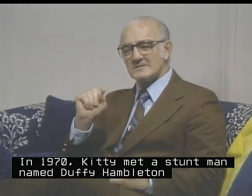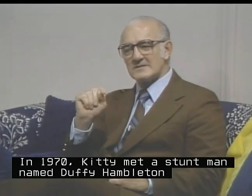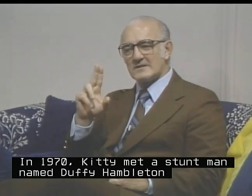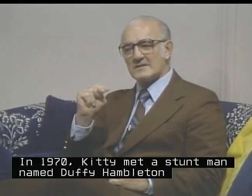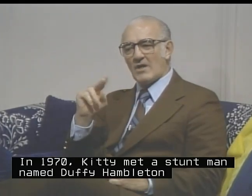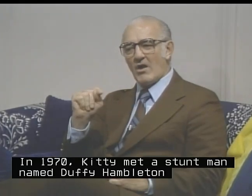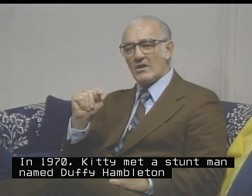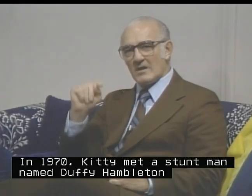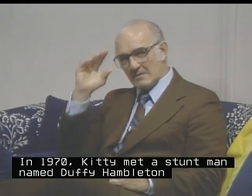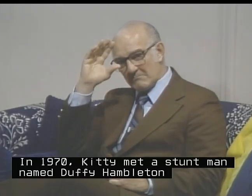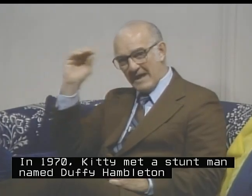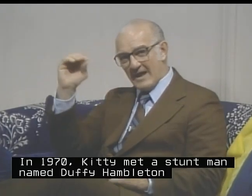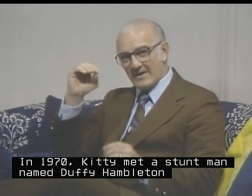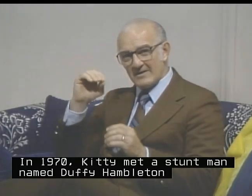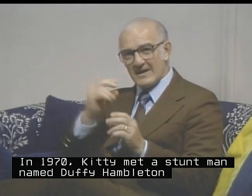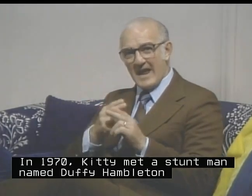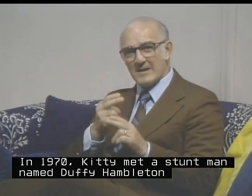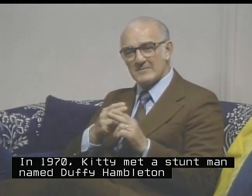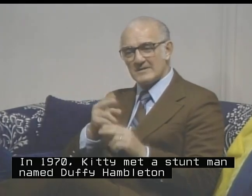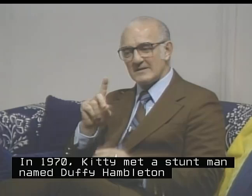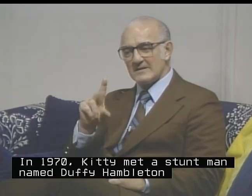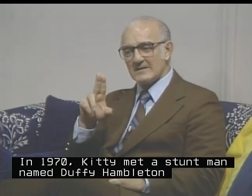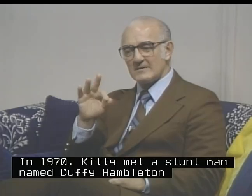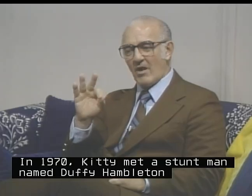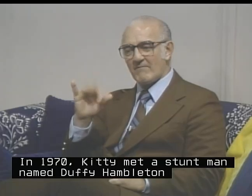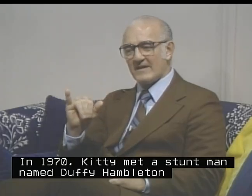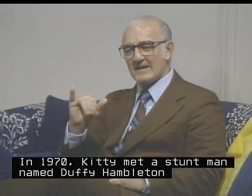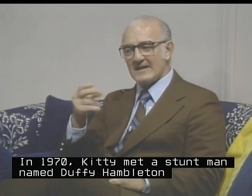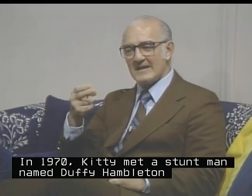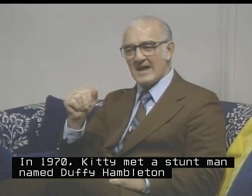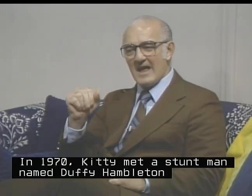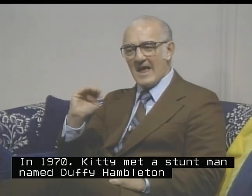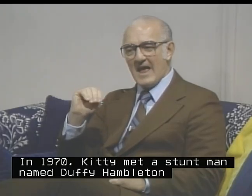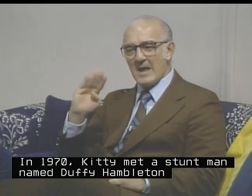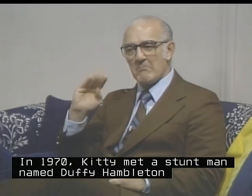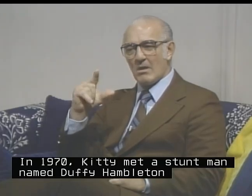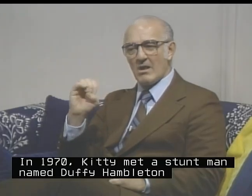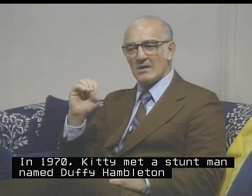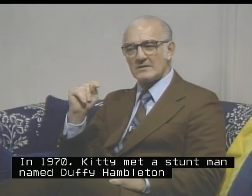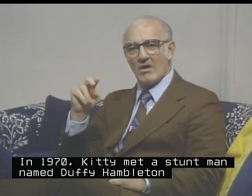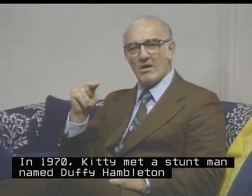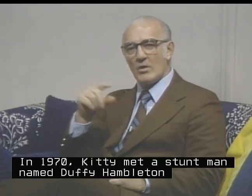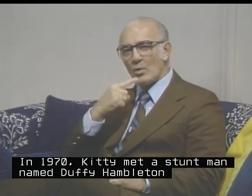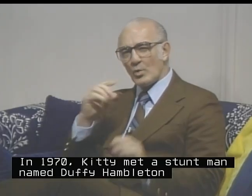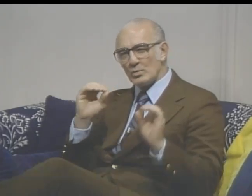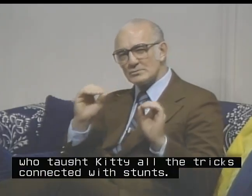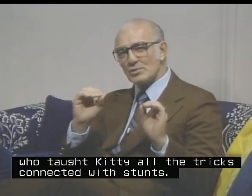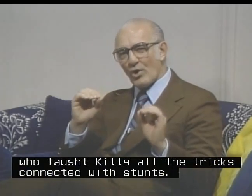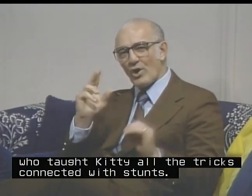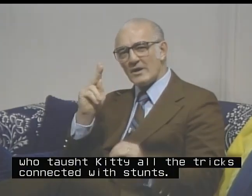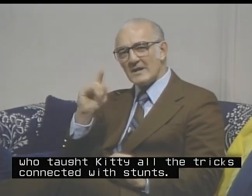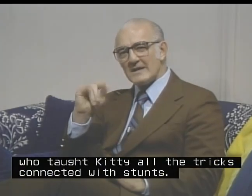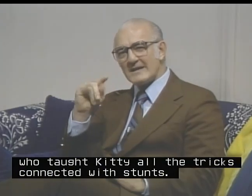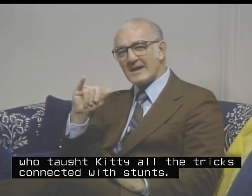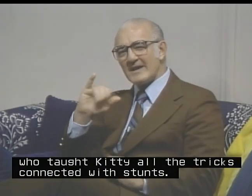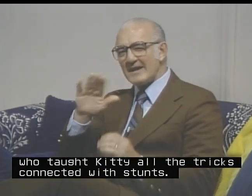stuntman named Duffy Hambleton, who taught Kitty